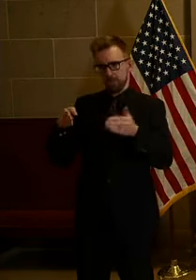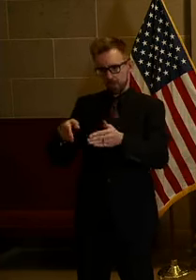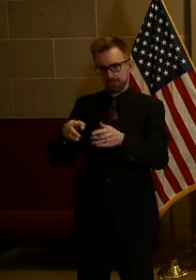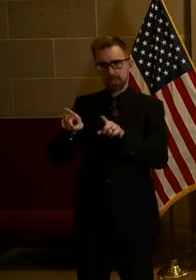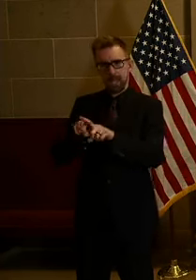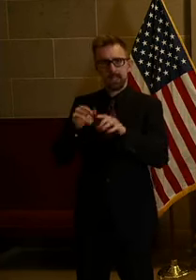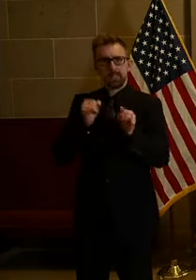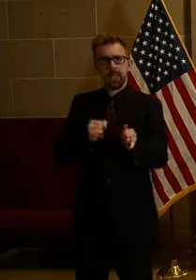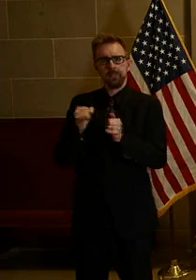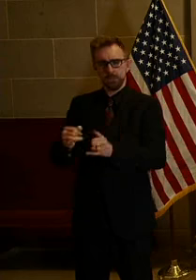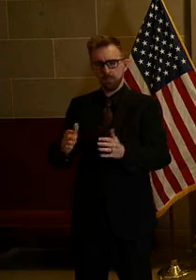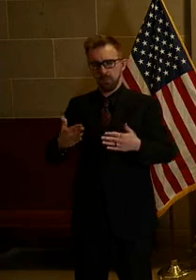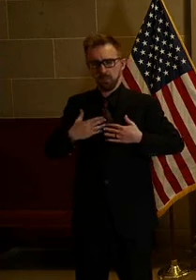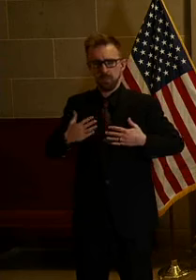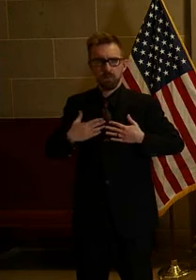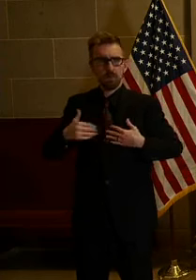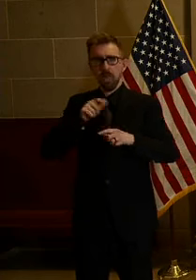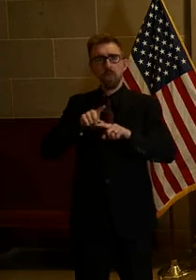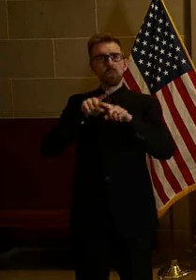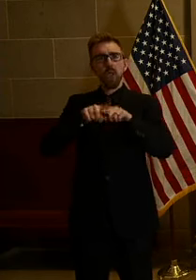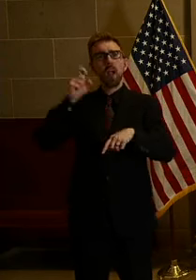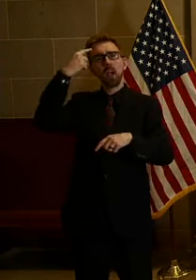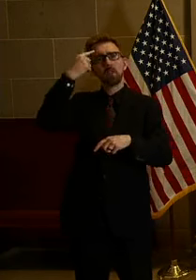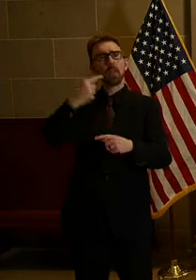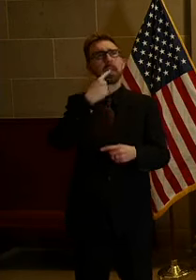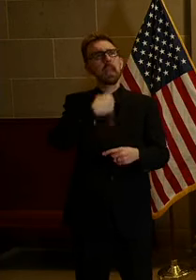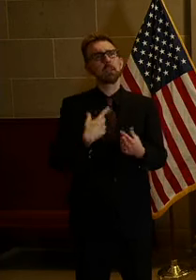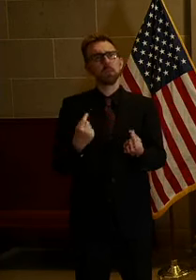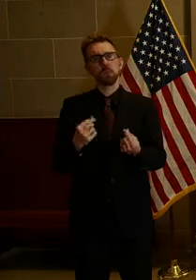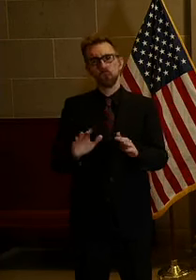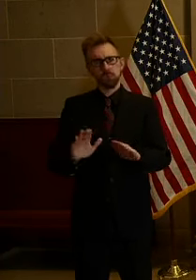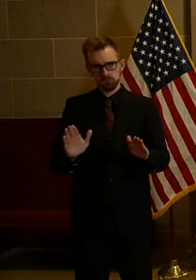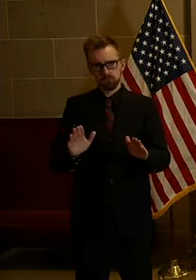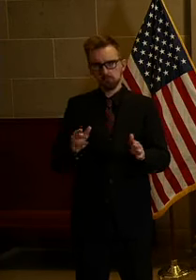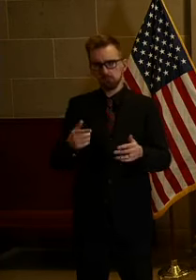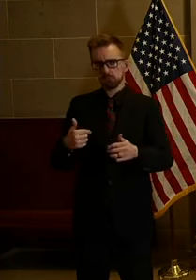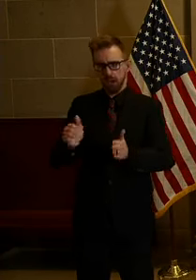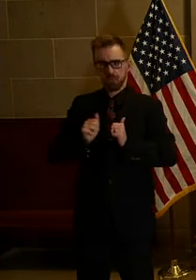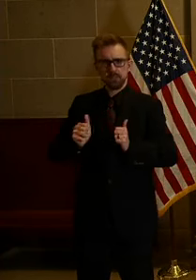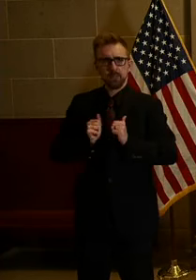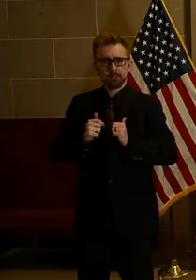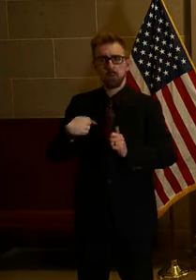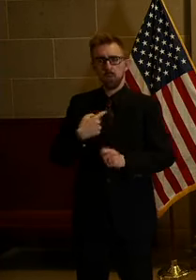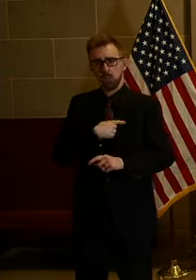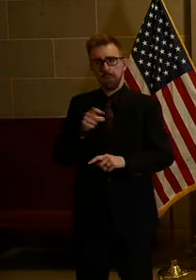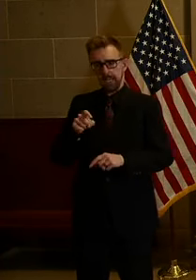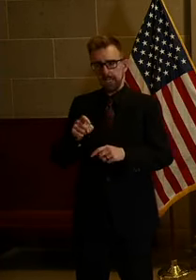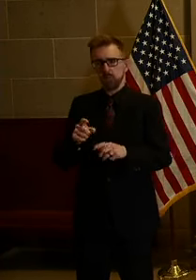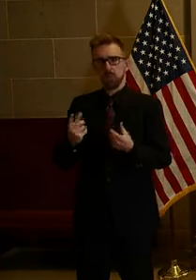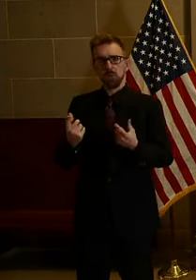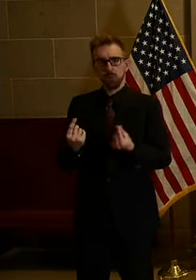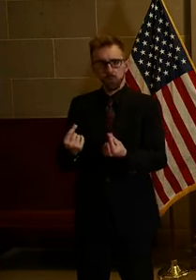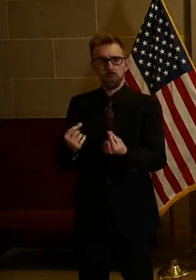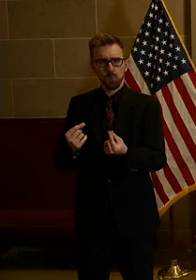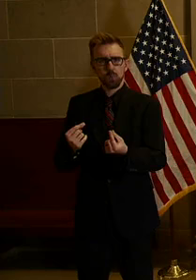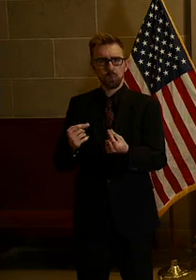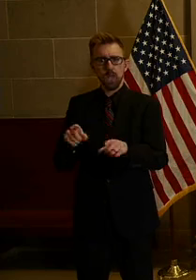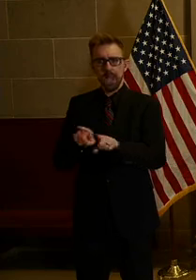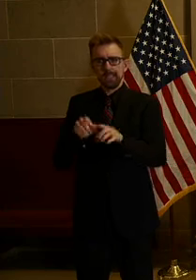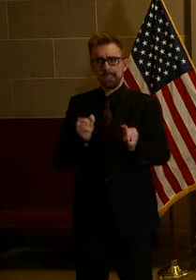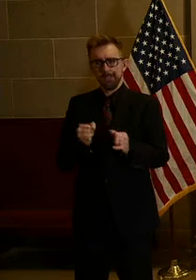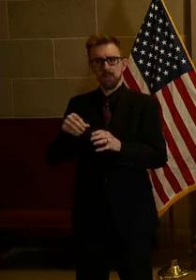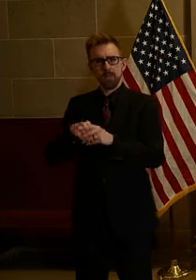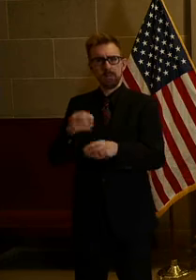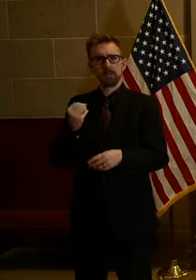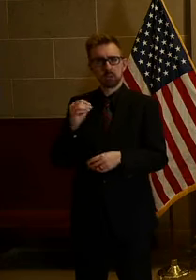individuals, not relying on government to tell you everything to do. Well, we've got to step up as individuals in this state of Missouri. We gotta step